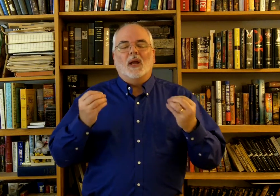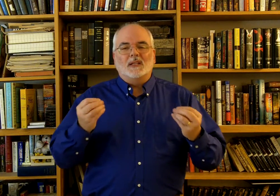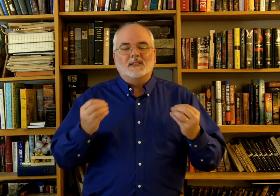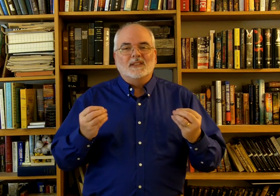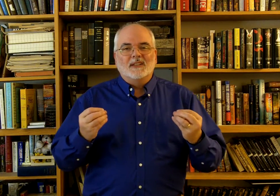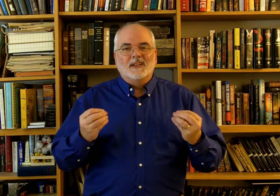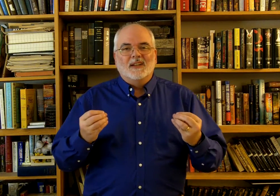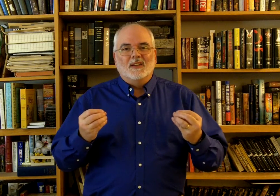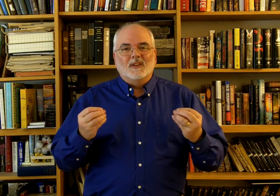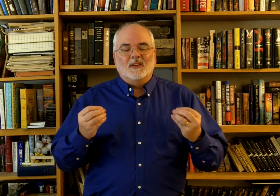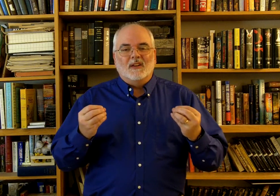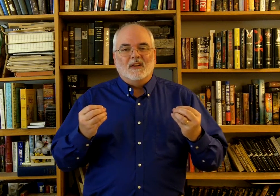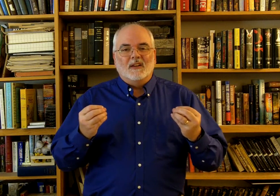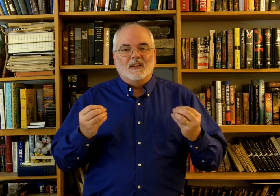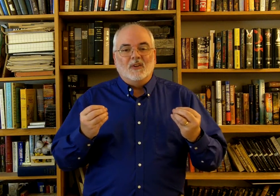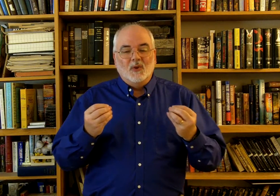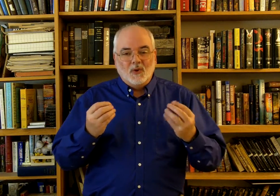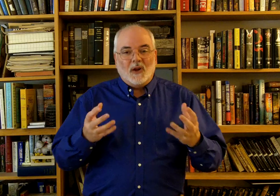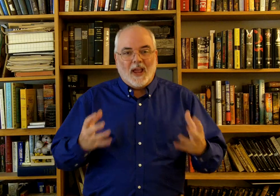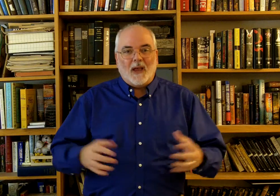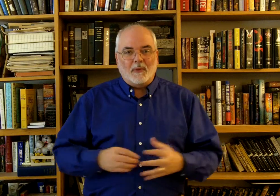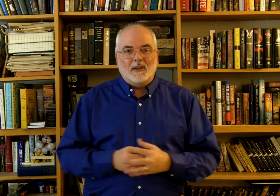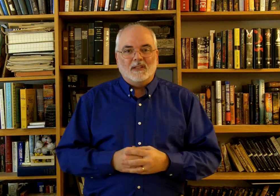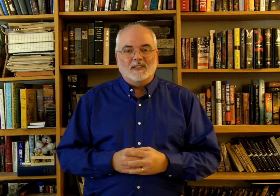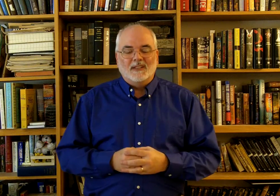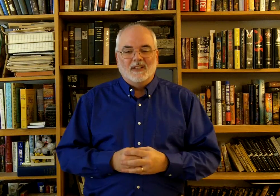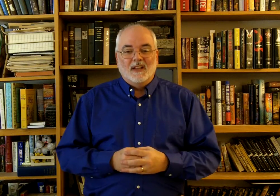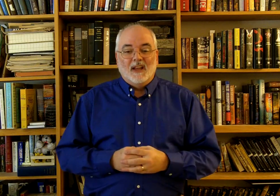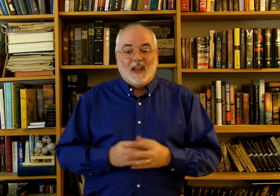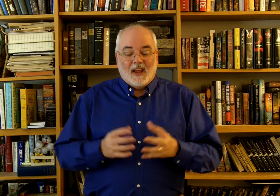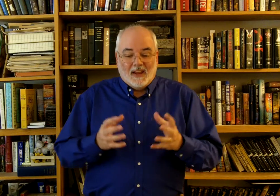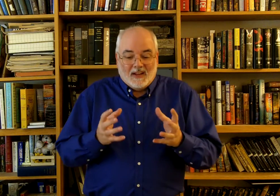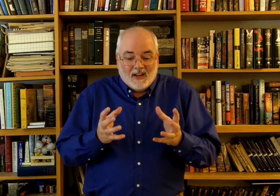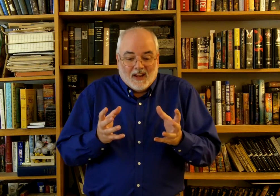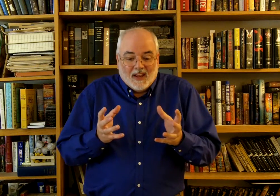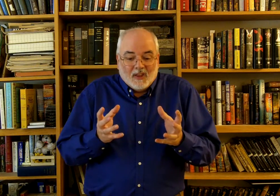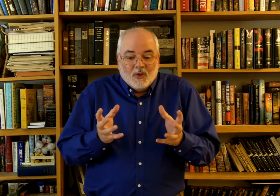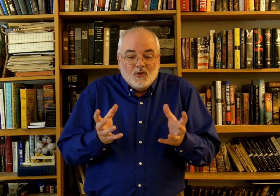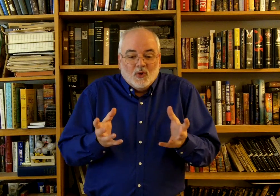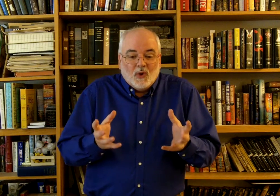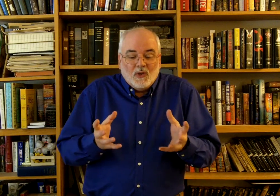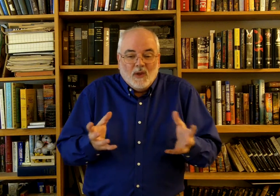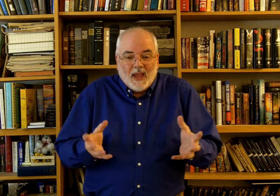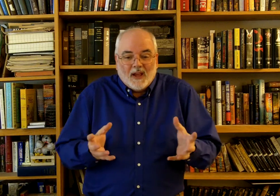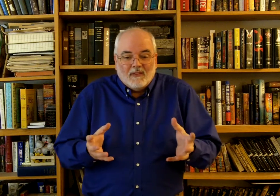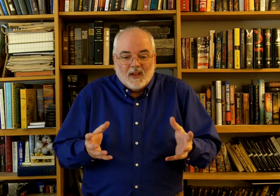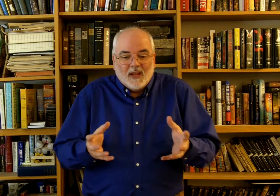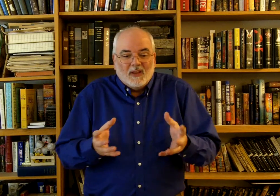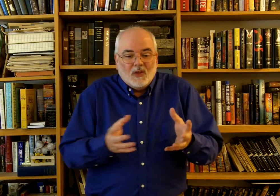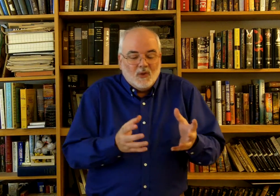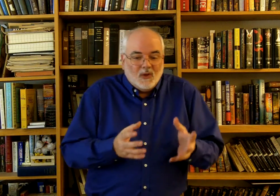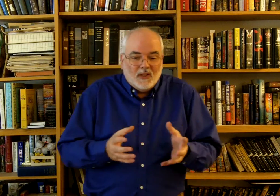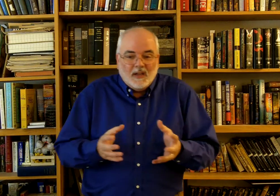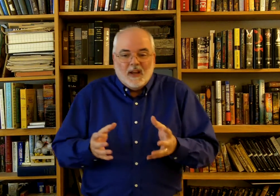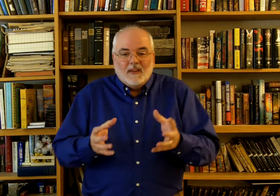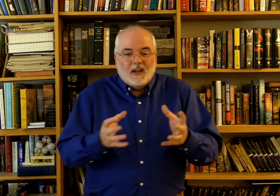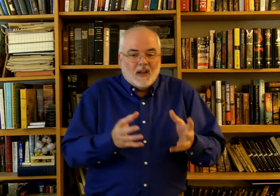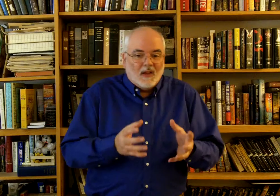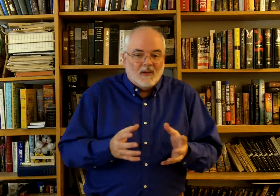your happiness in the joy you have in the unity and the love